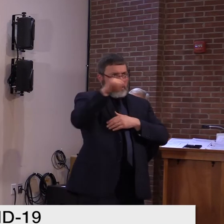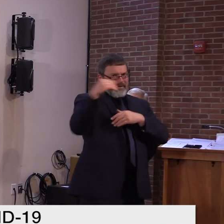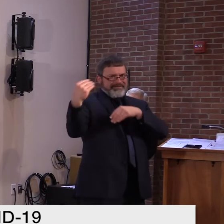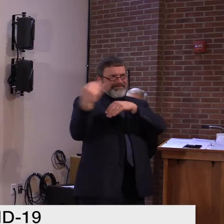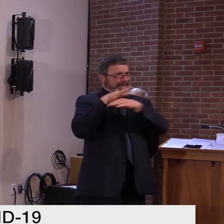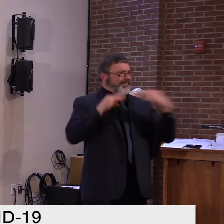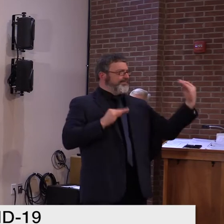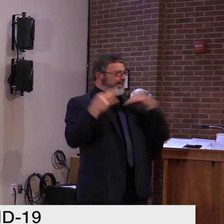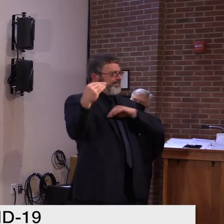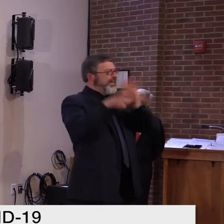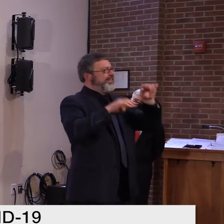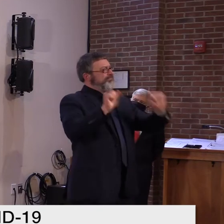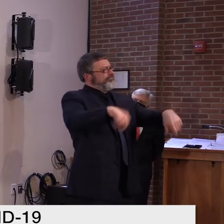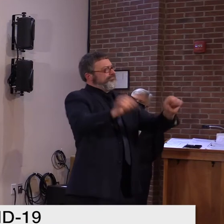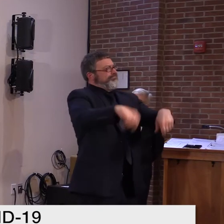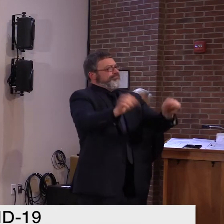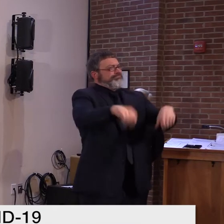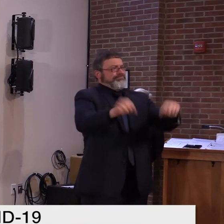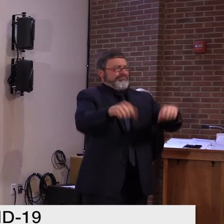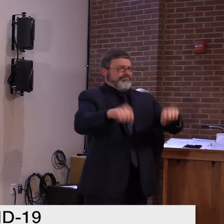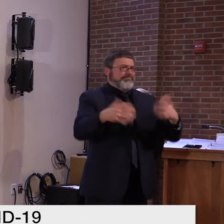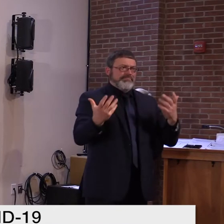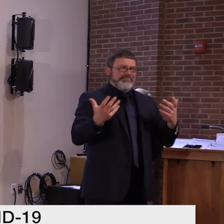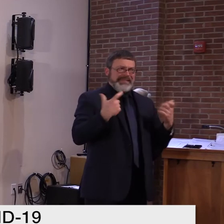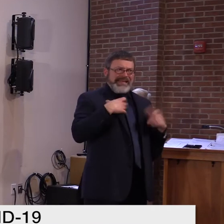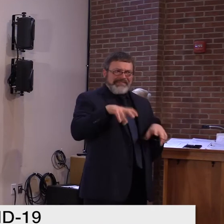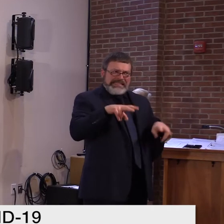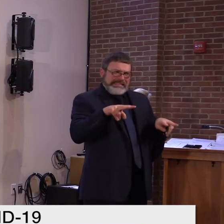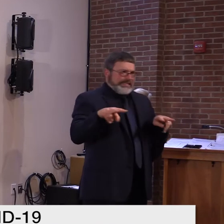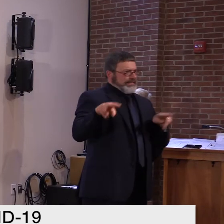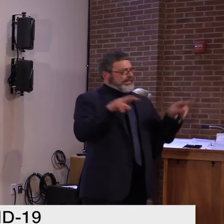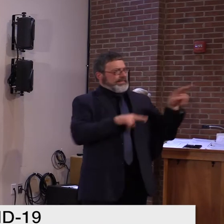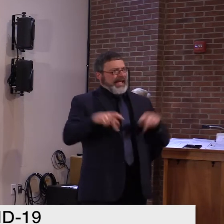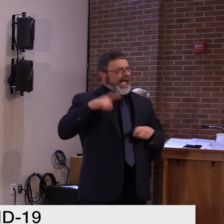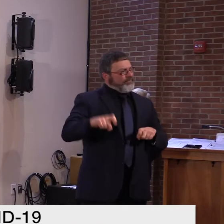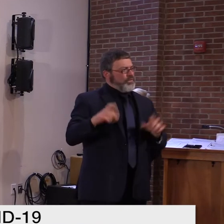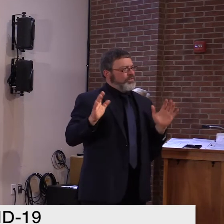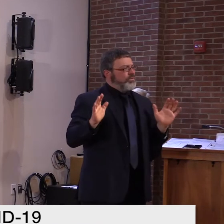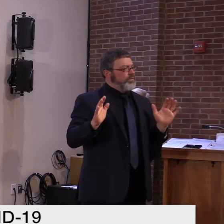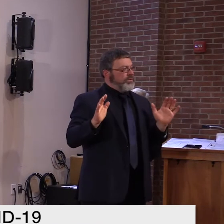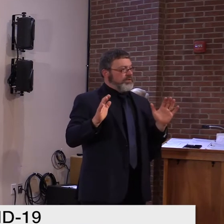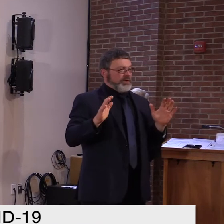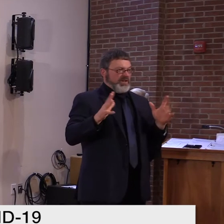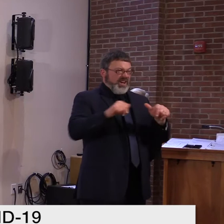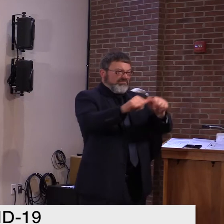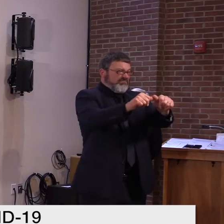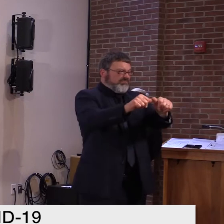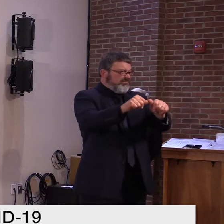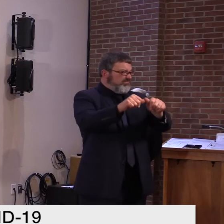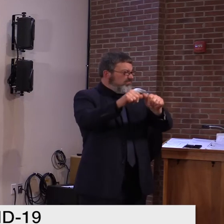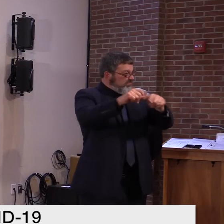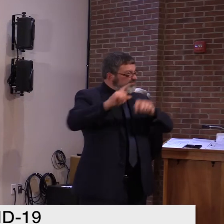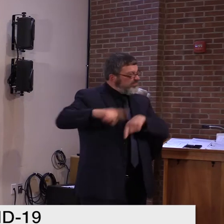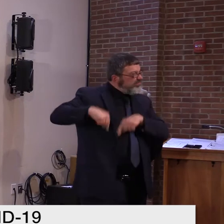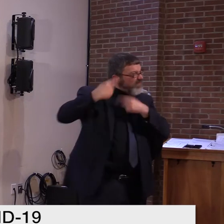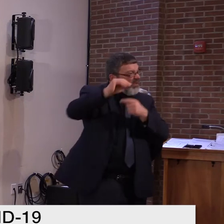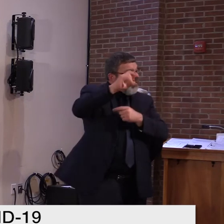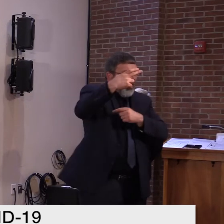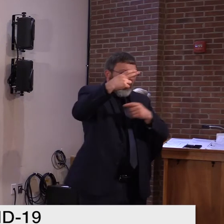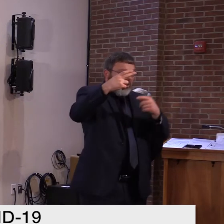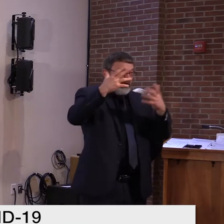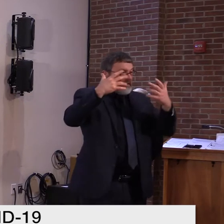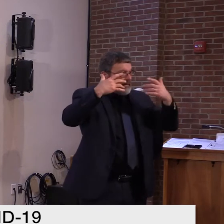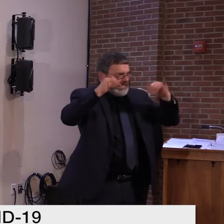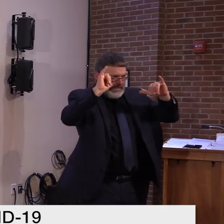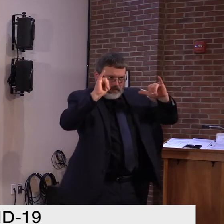of what we're seeing, what we're facing. And we'll continue to do that. But but we'll see what happens again. We meet